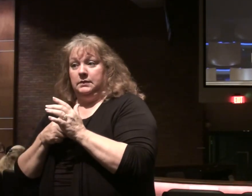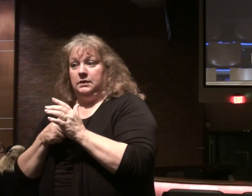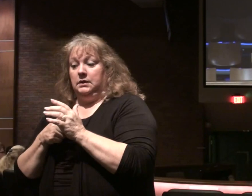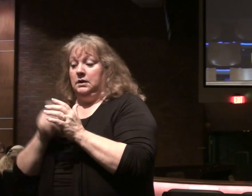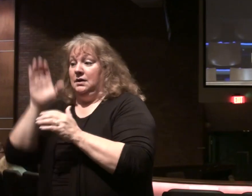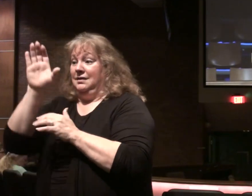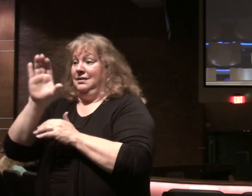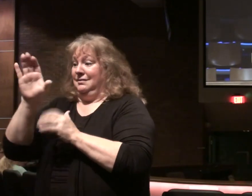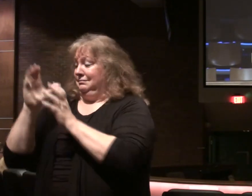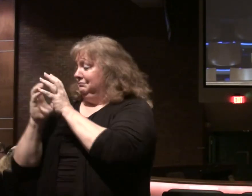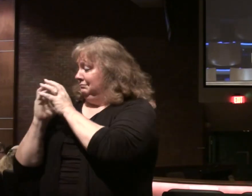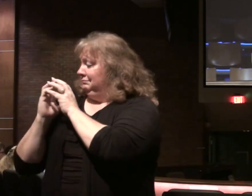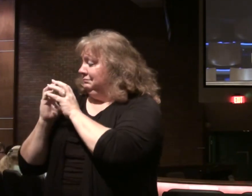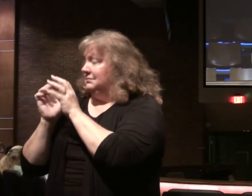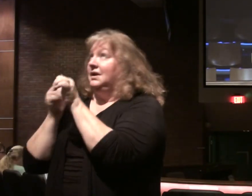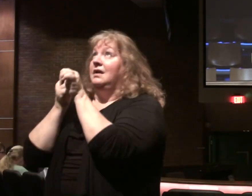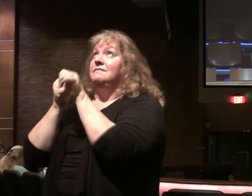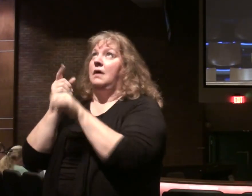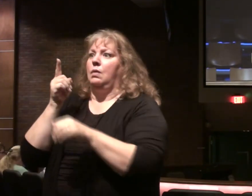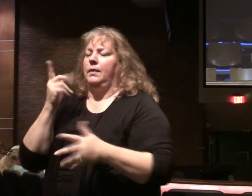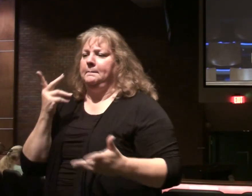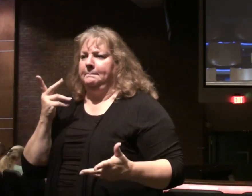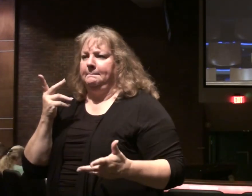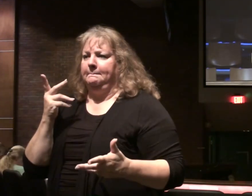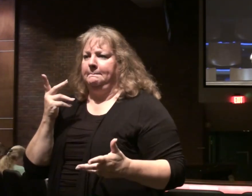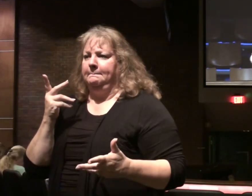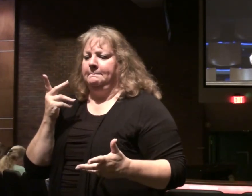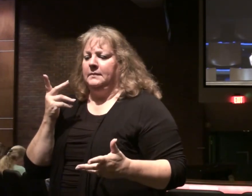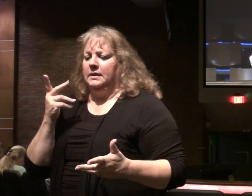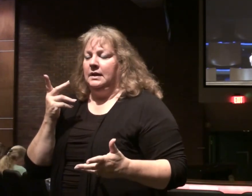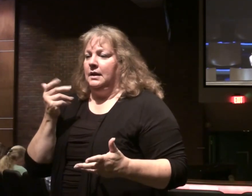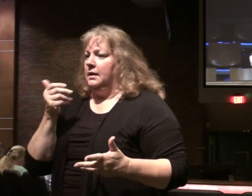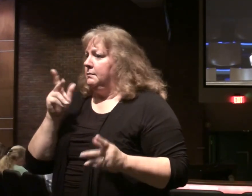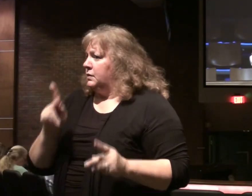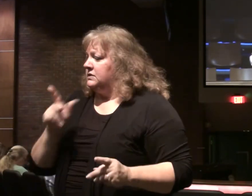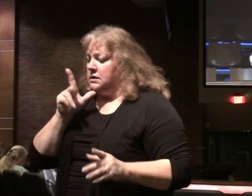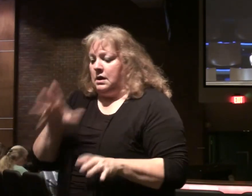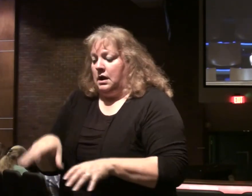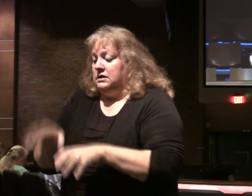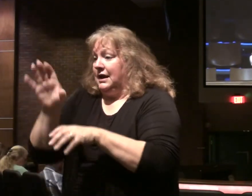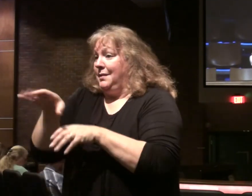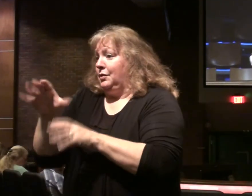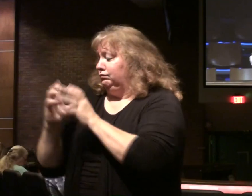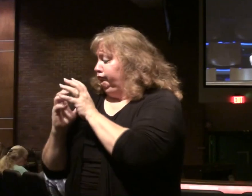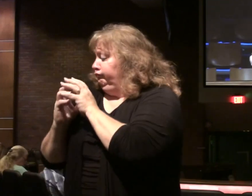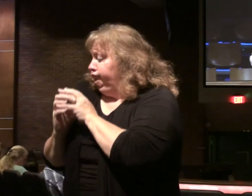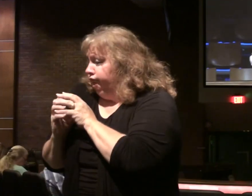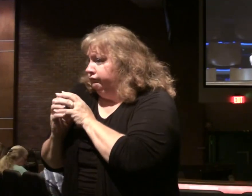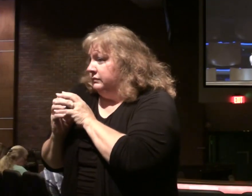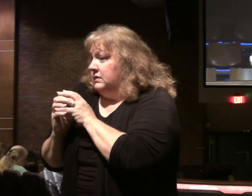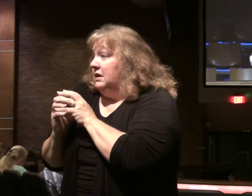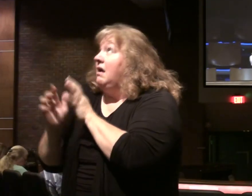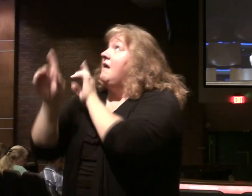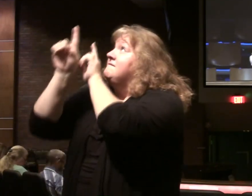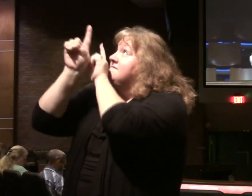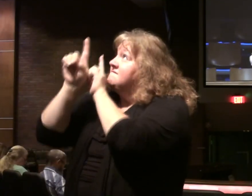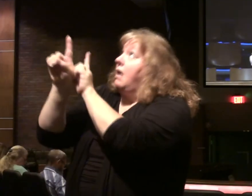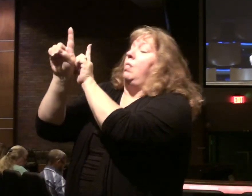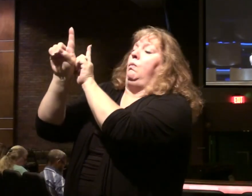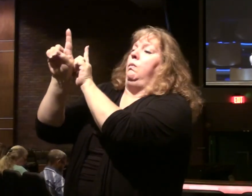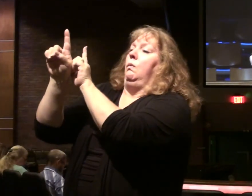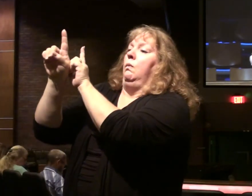your cross. And follow him. 27. Whoever does not carry his cross. And come after me.